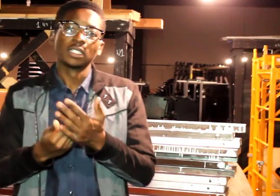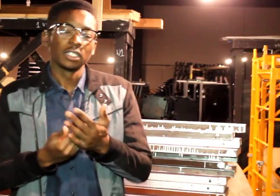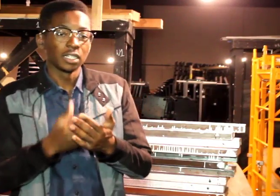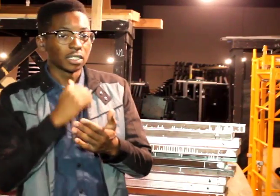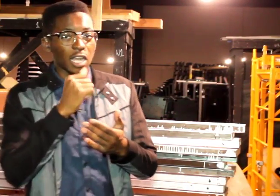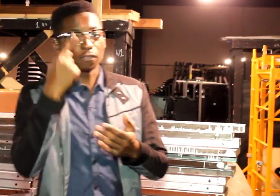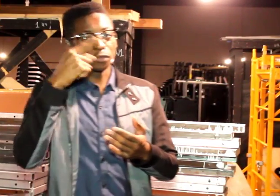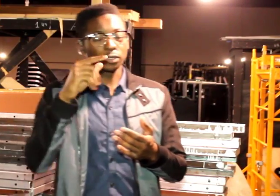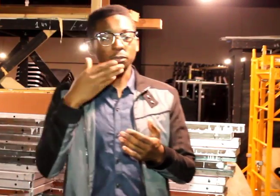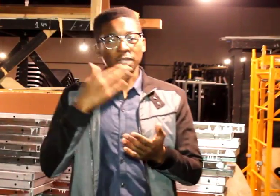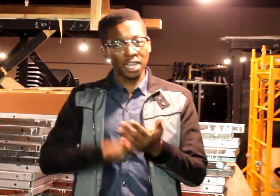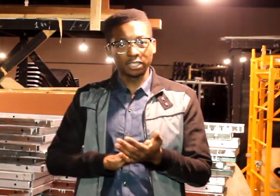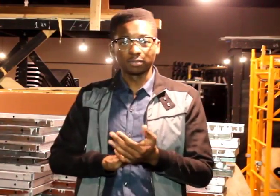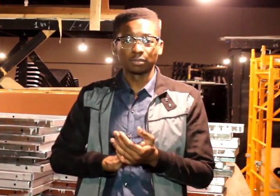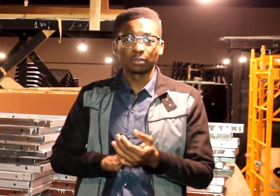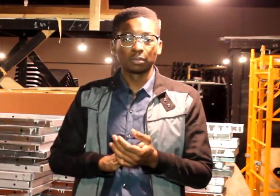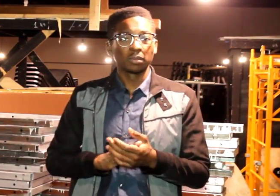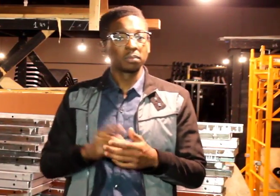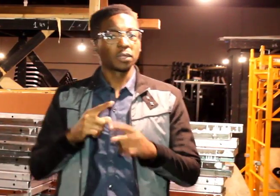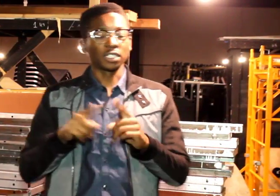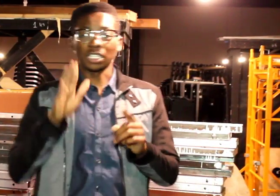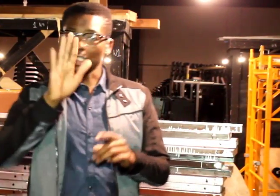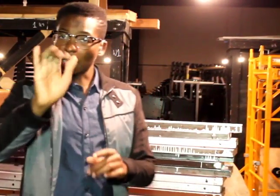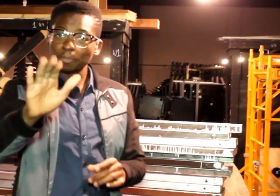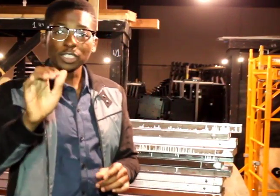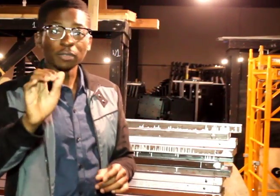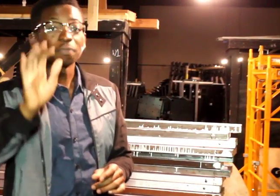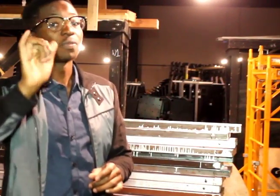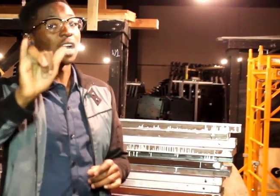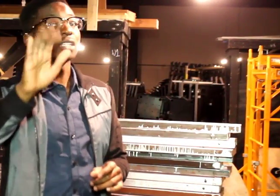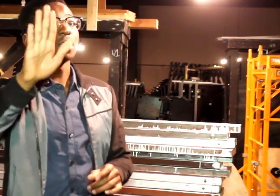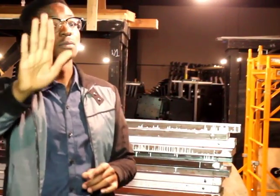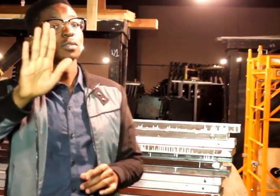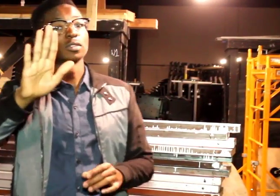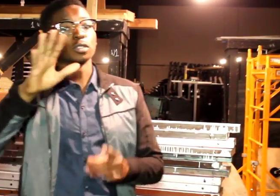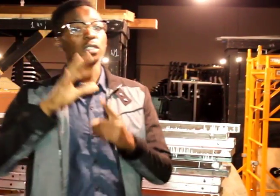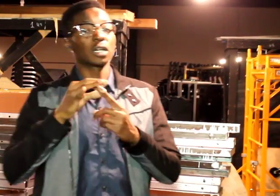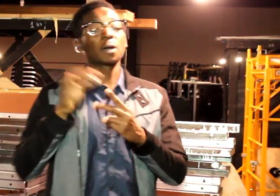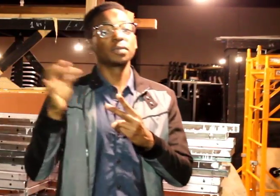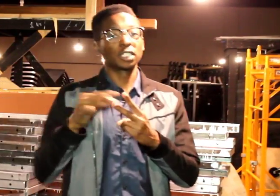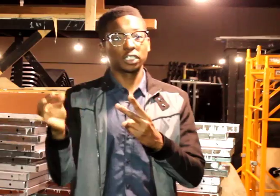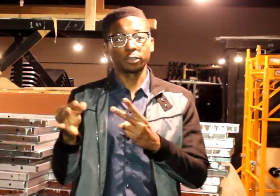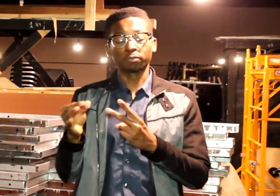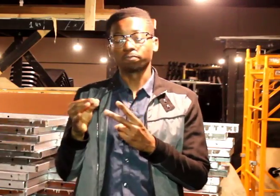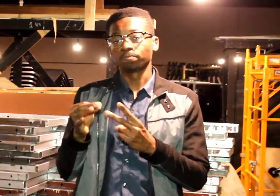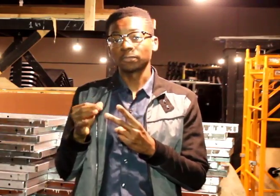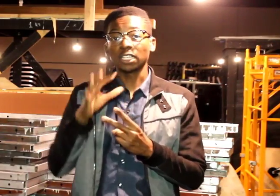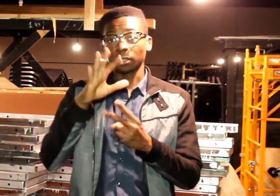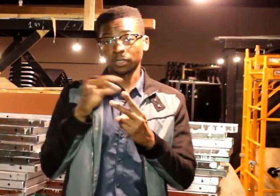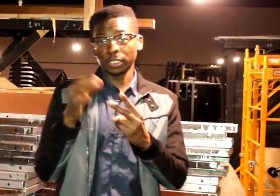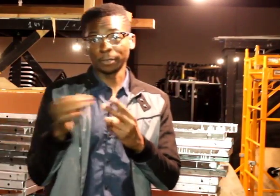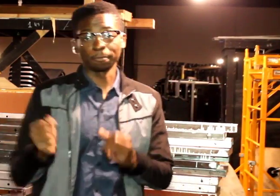not for bad. But that's up to you. That's up to you.